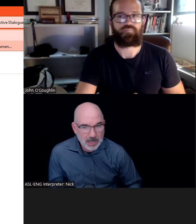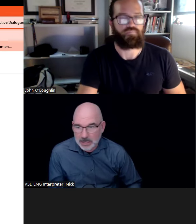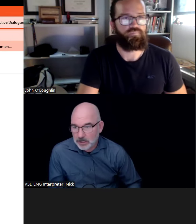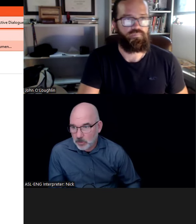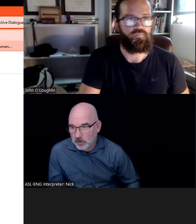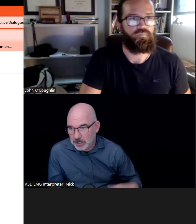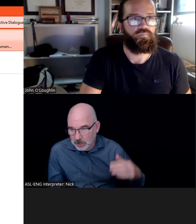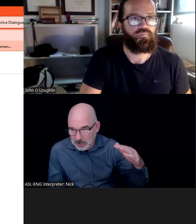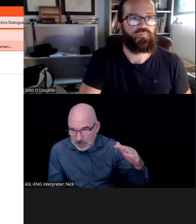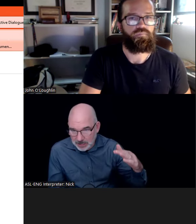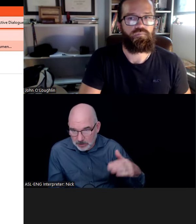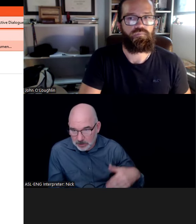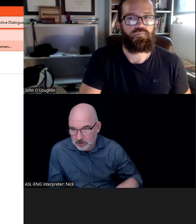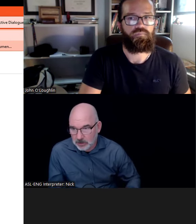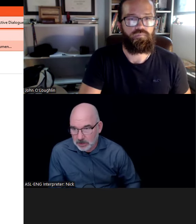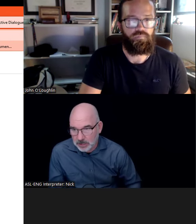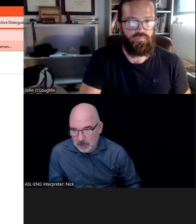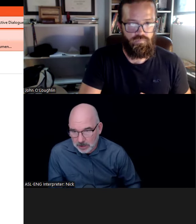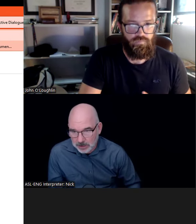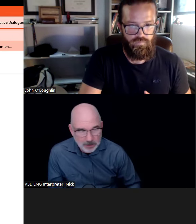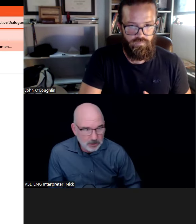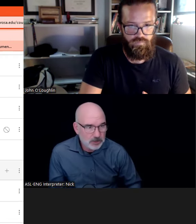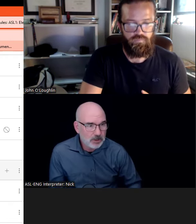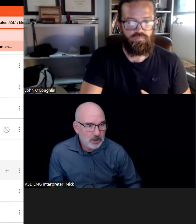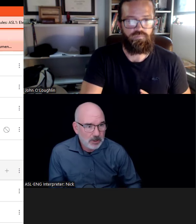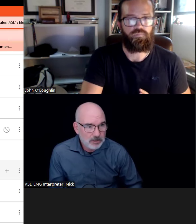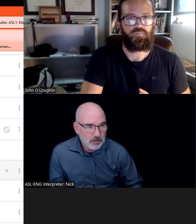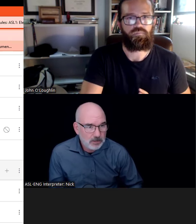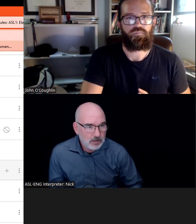And then so forth, as you can see here, the dialogue continues.